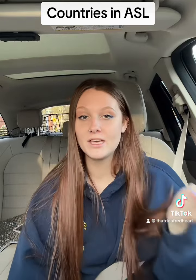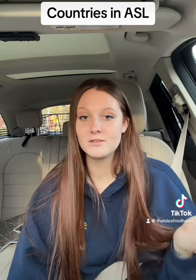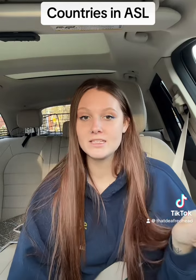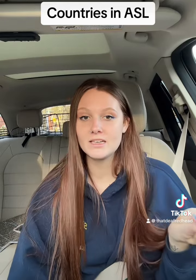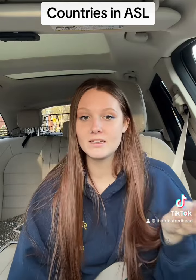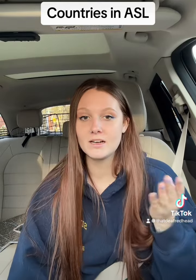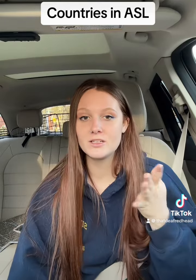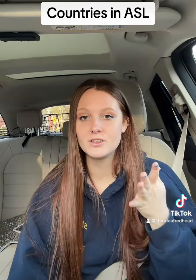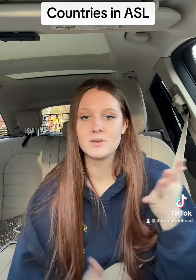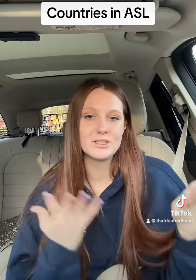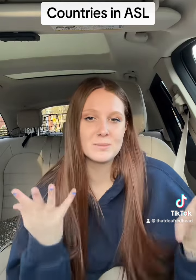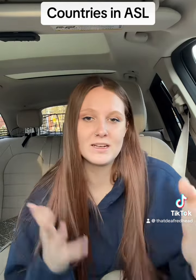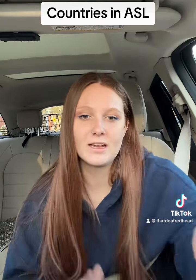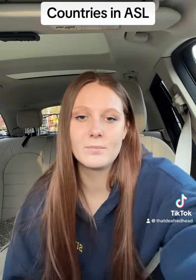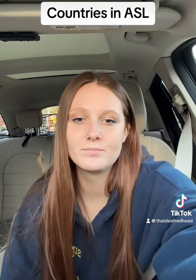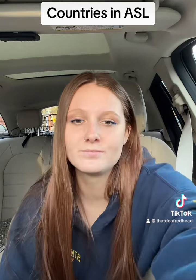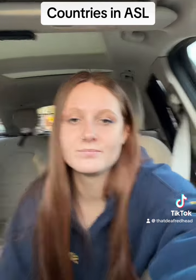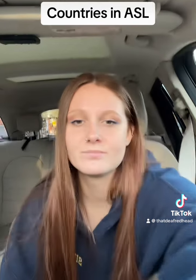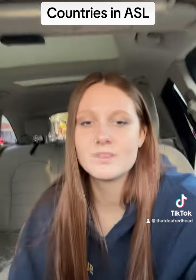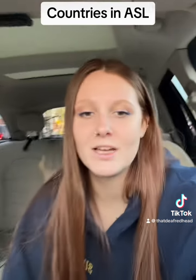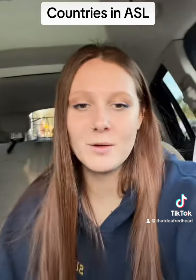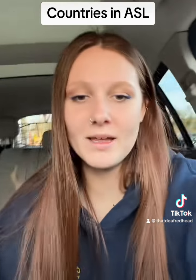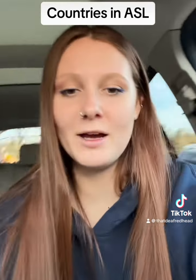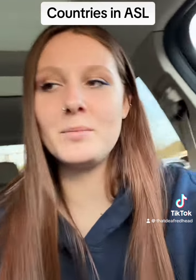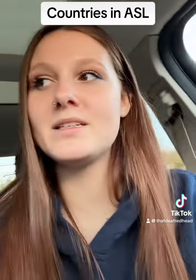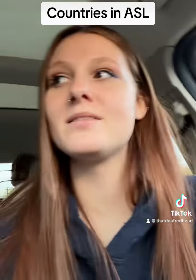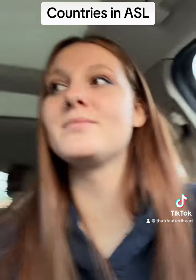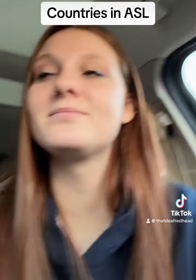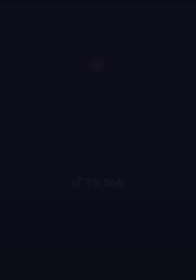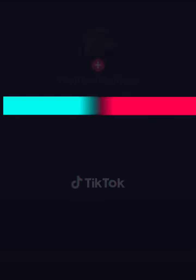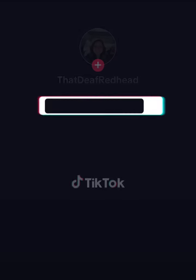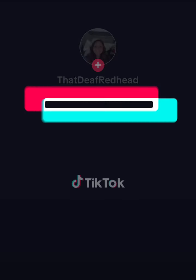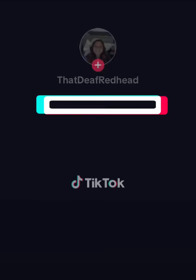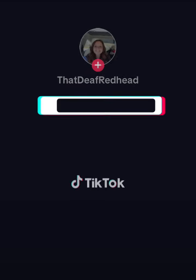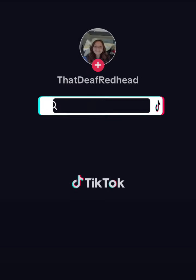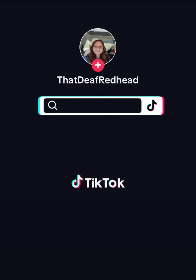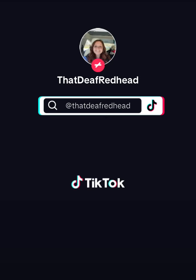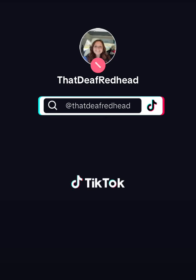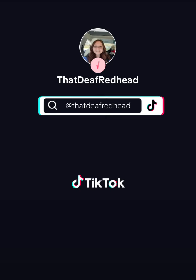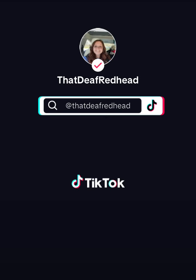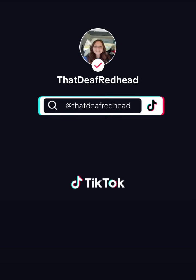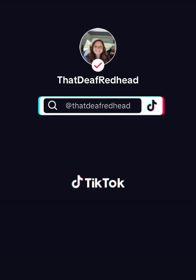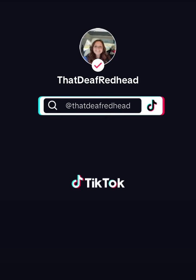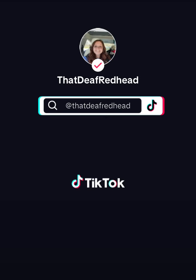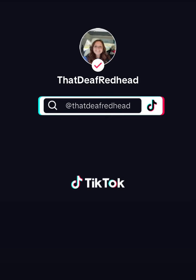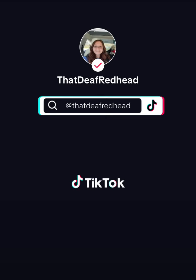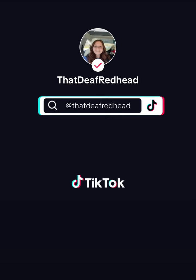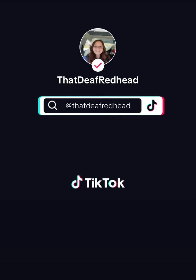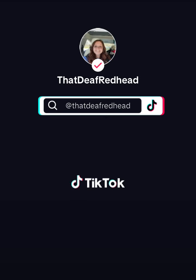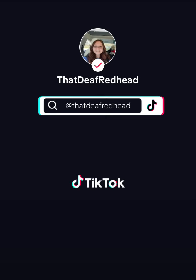use it in their country or we just made it up. So I hope that helped. So here we go. Thank